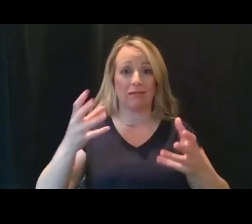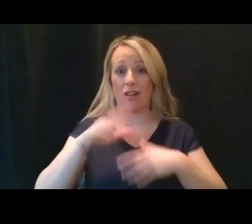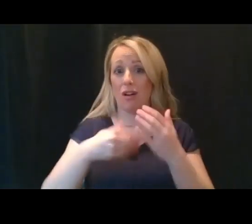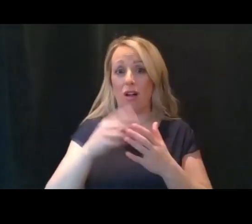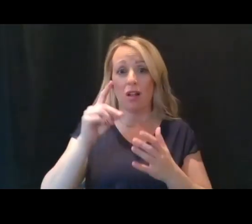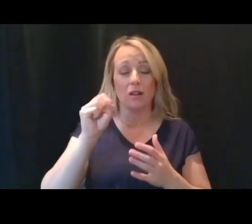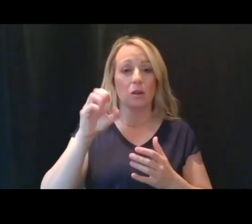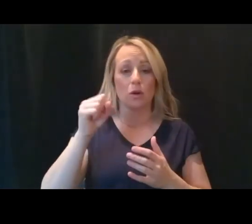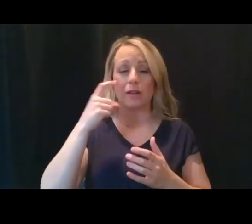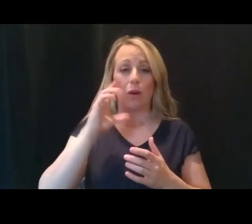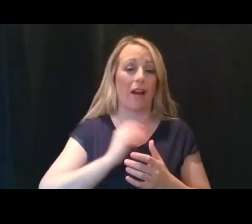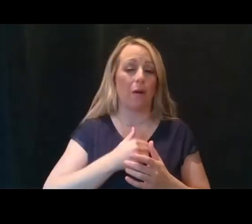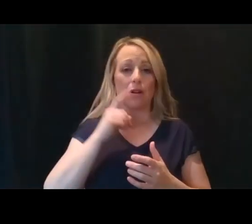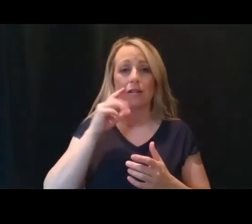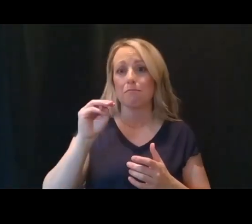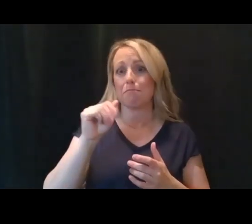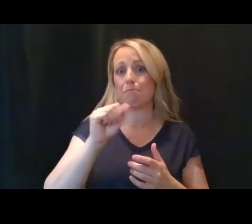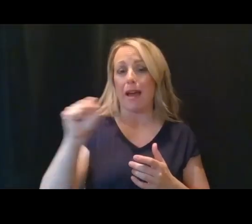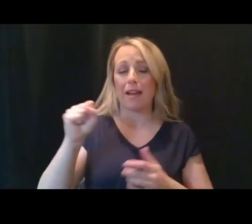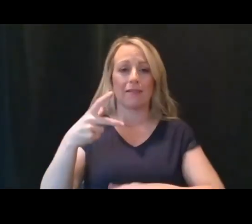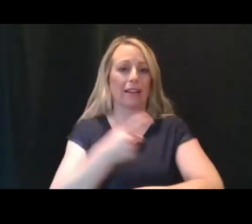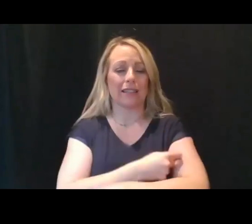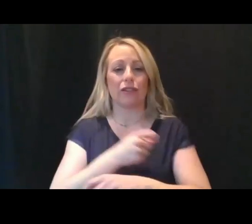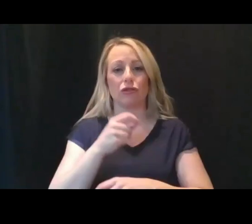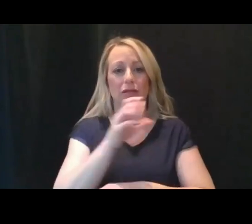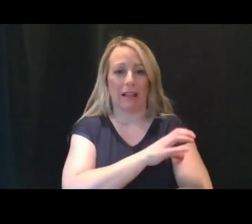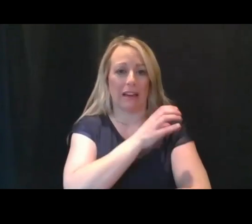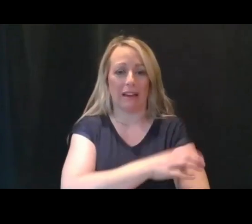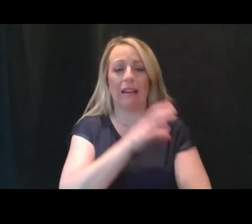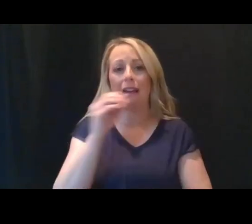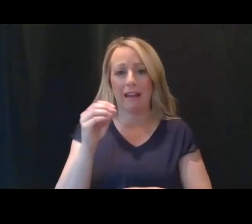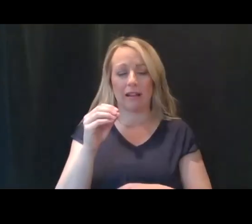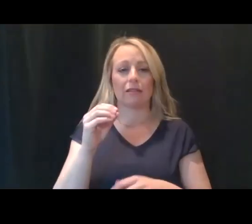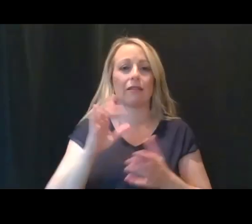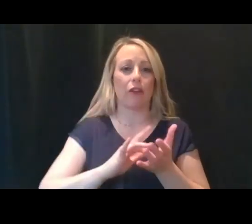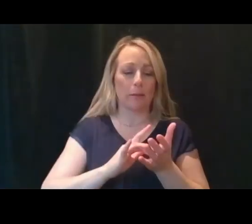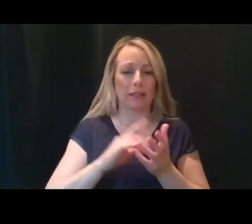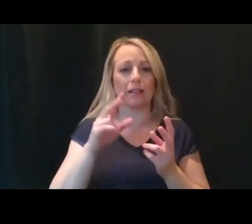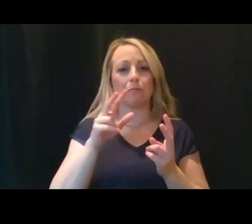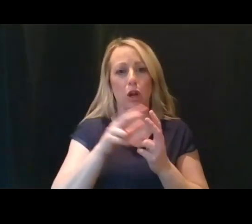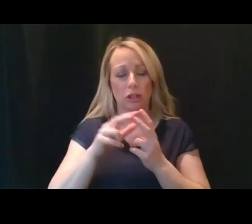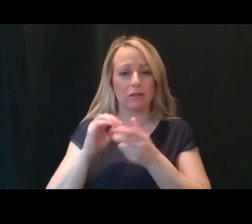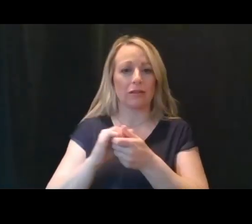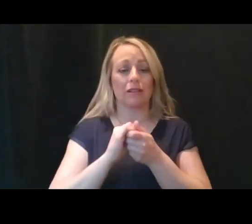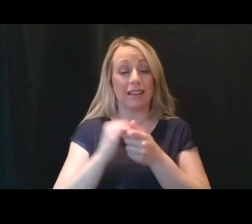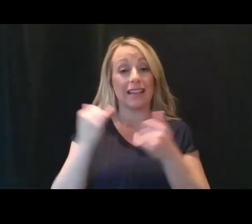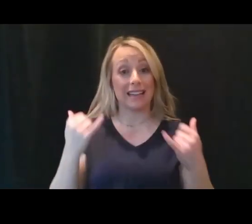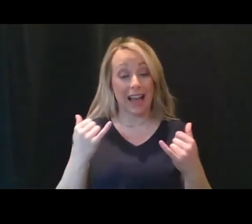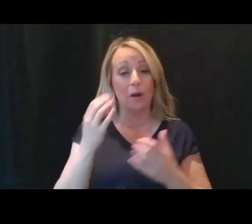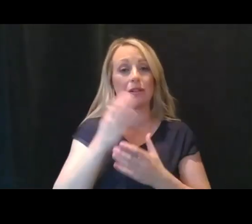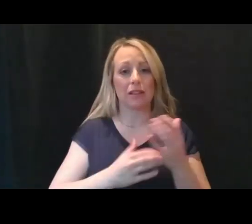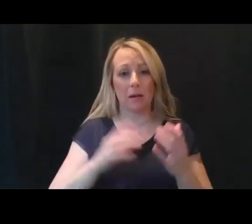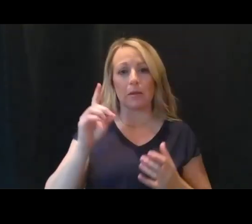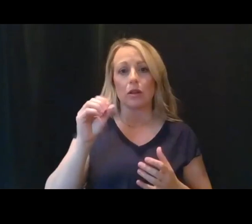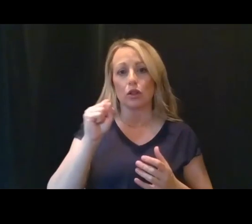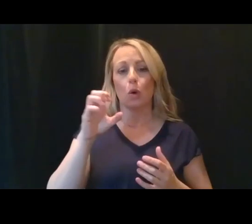our mass vaccination clinics and for both our health care and pharmacy partners. Now, thankfully, some doses are going